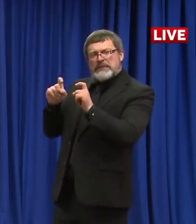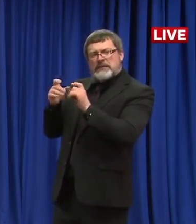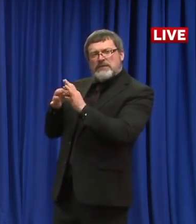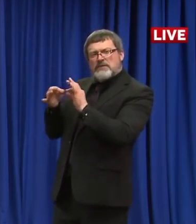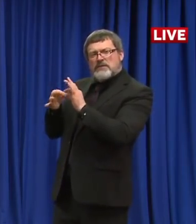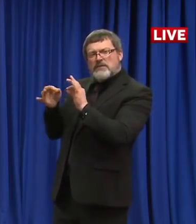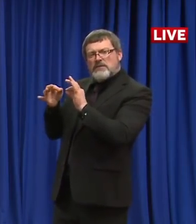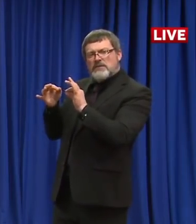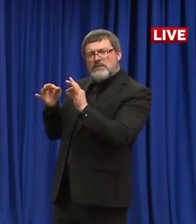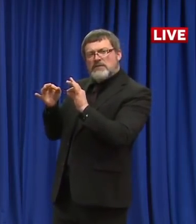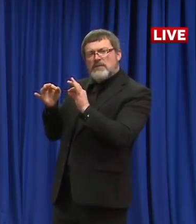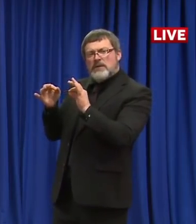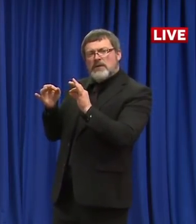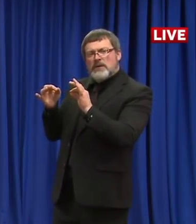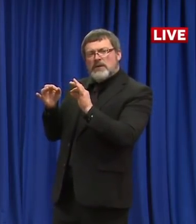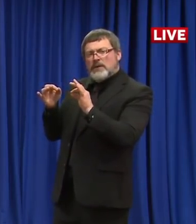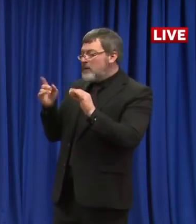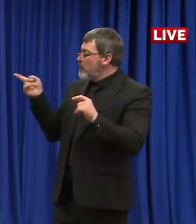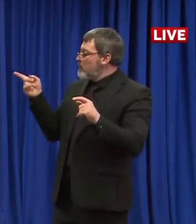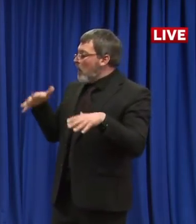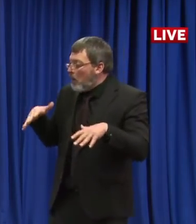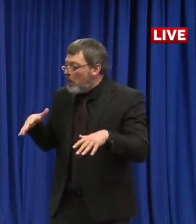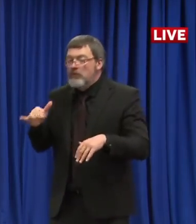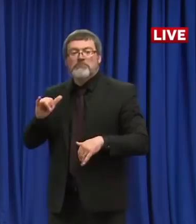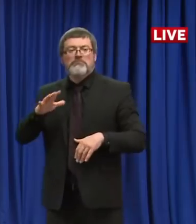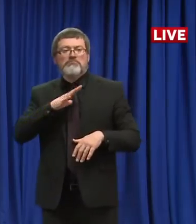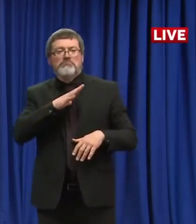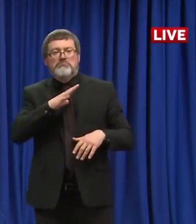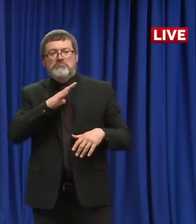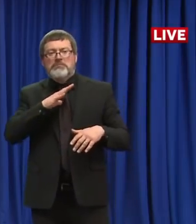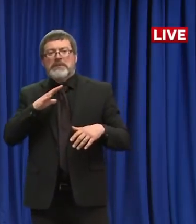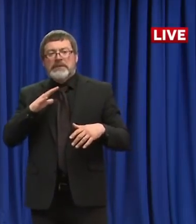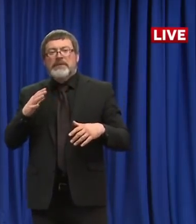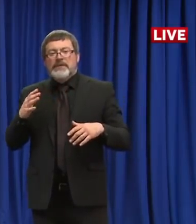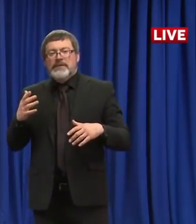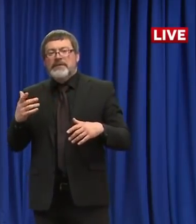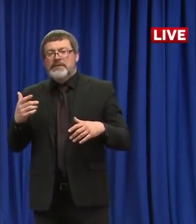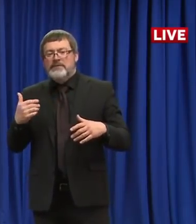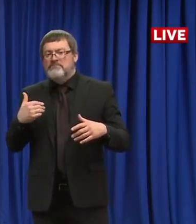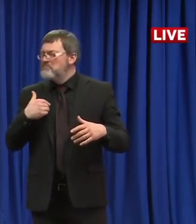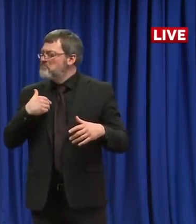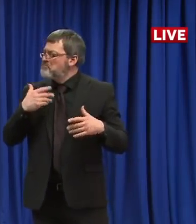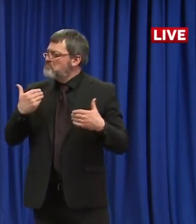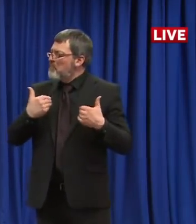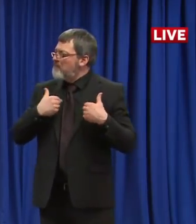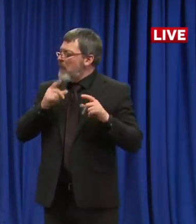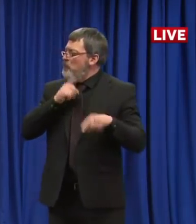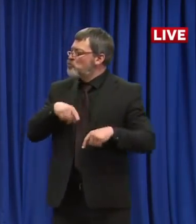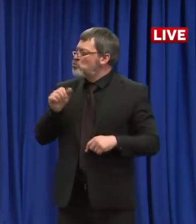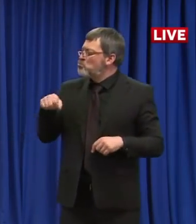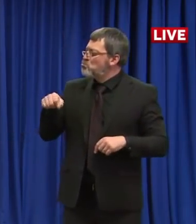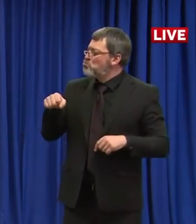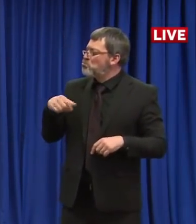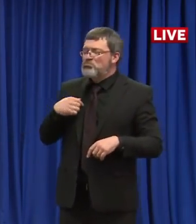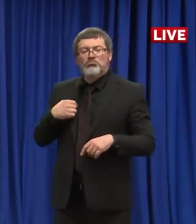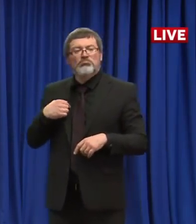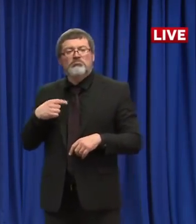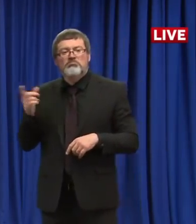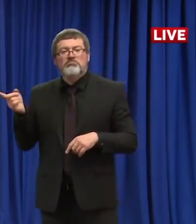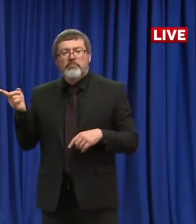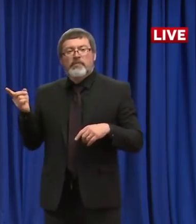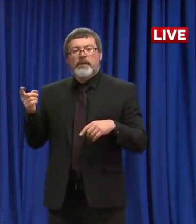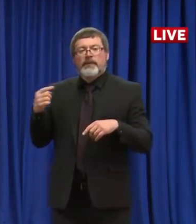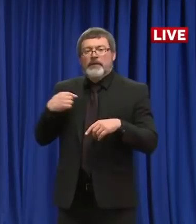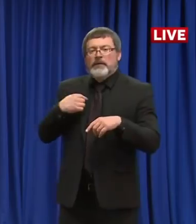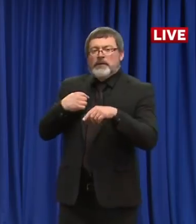putting on the spot? I'm going to put Dr. Chen on the spot. He can always handle it. I might also turn things to the commissioner as well to